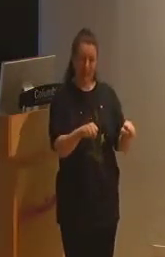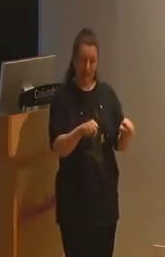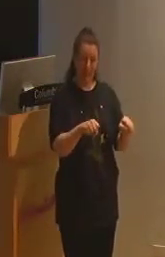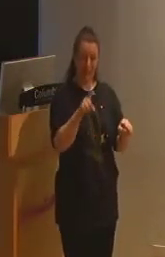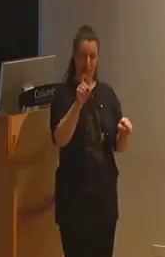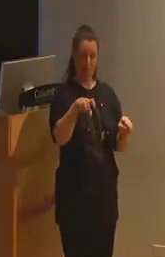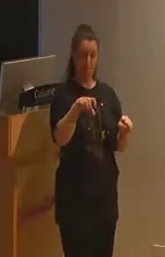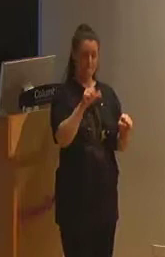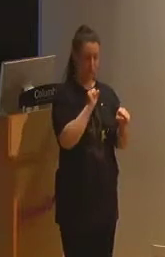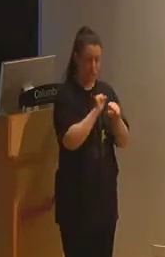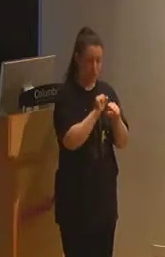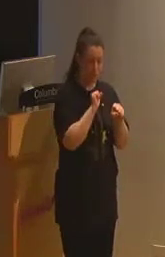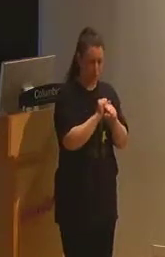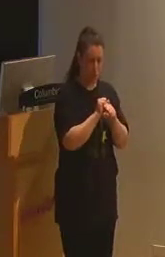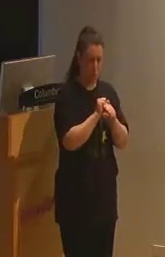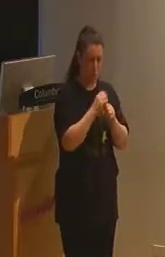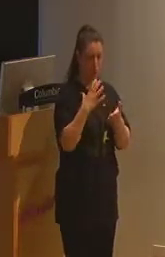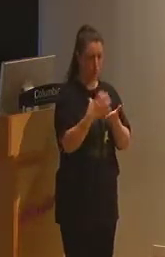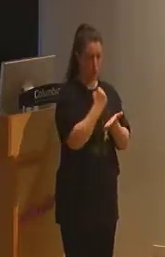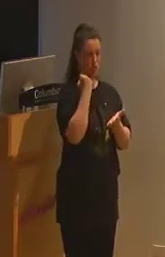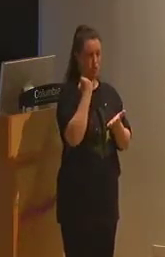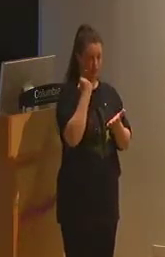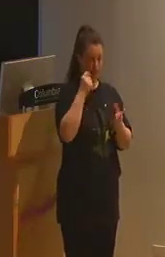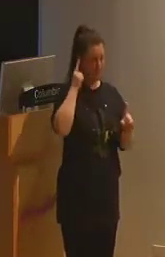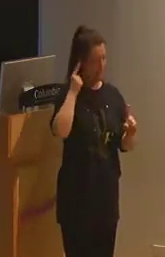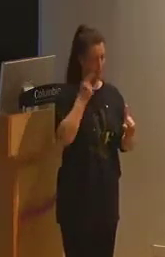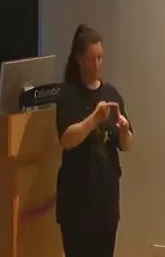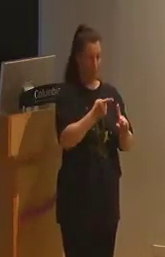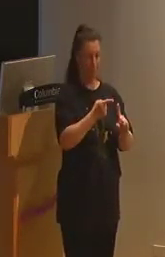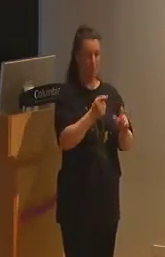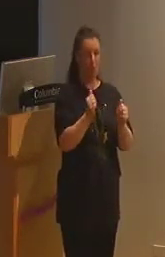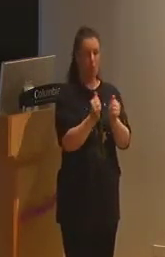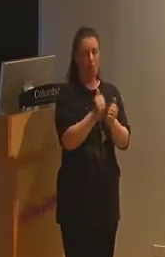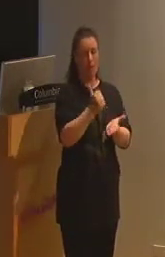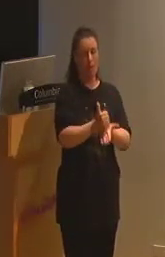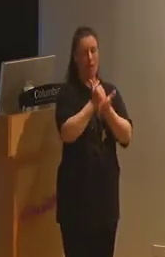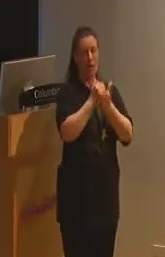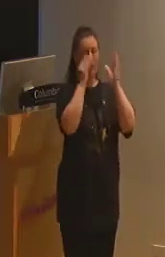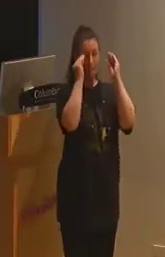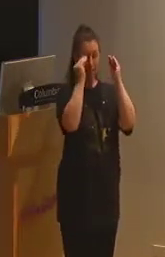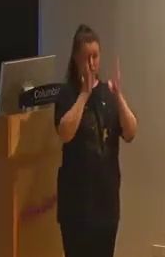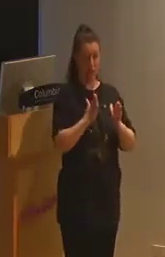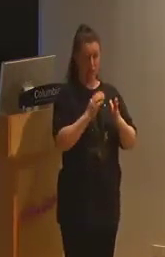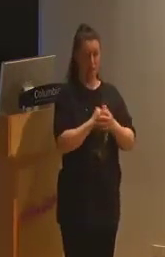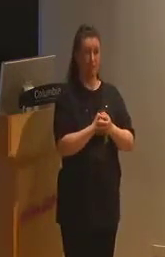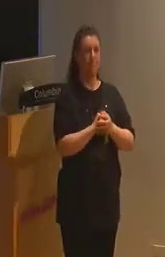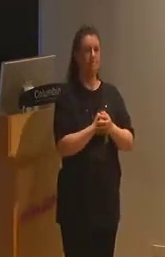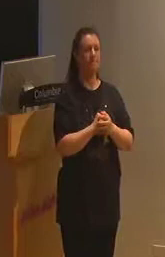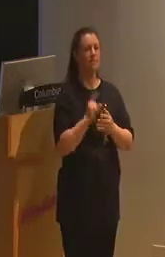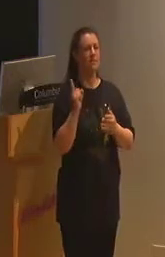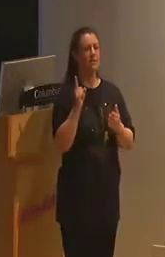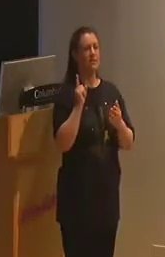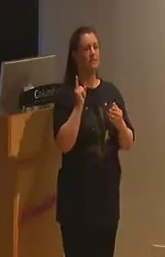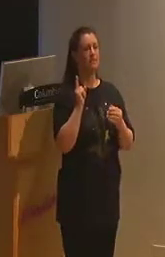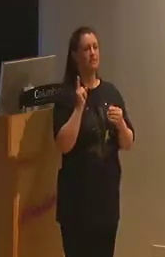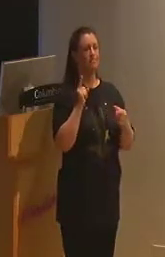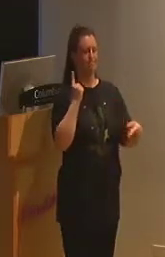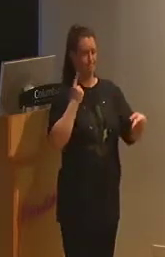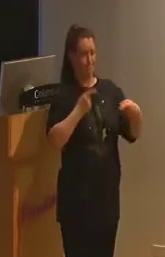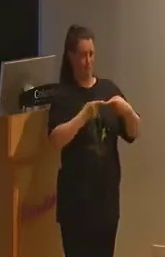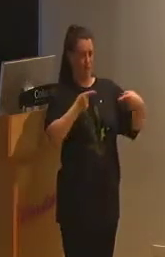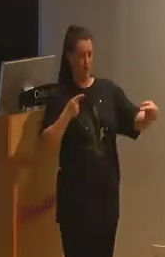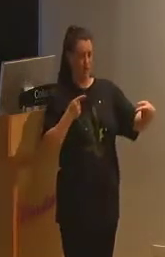systematic demoralization of the work of teachers. This contradicts the purpose, this contradicts the original purpose of the